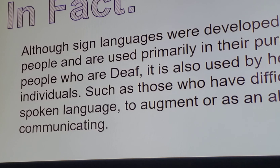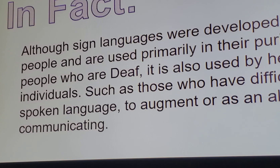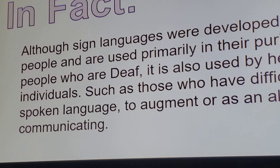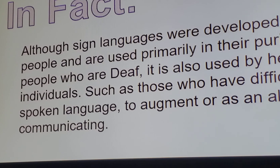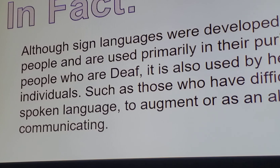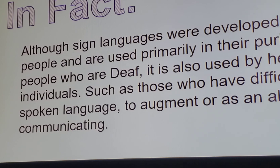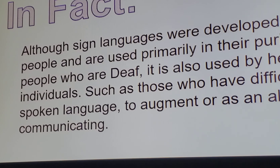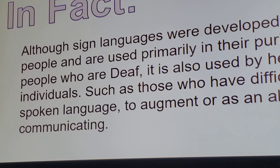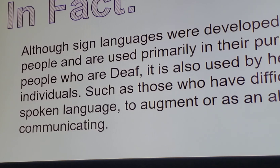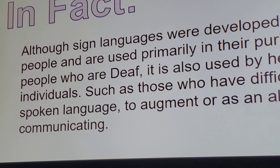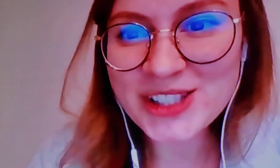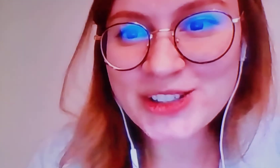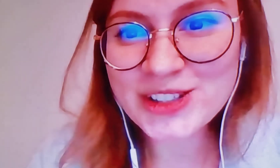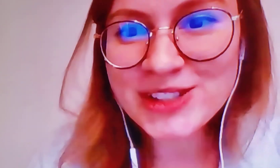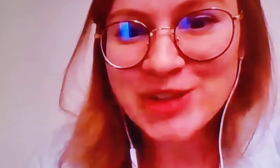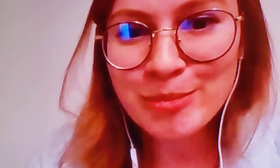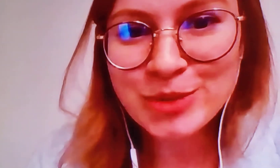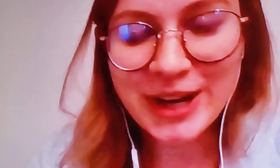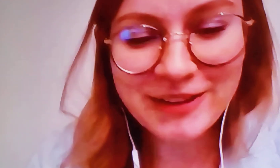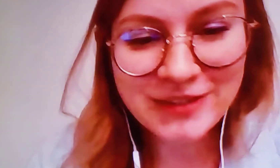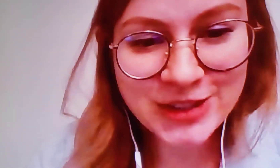okay let me see i'm gonna just stop sharing